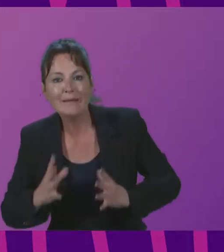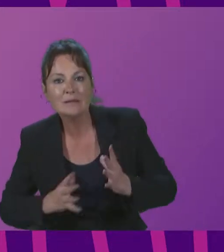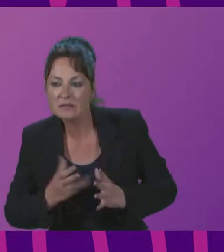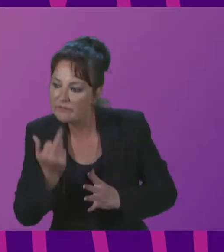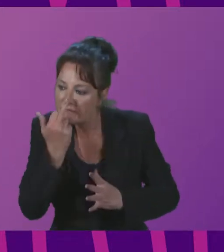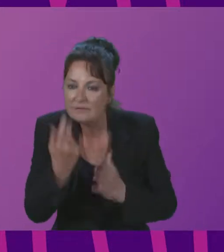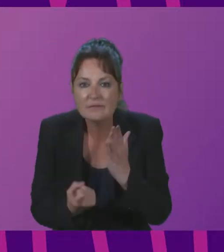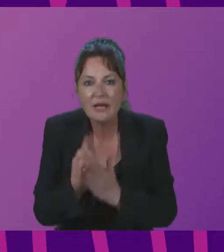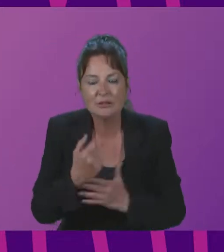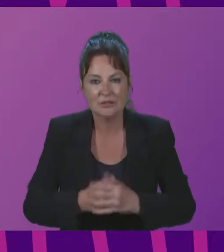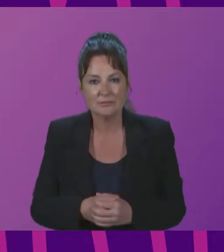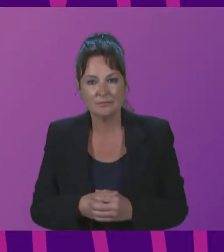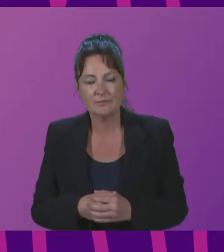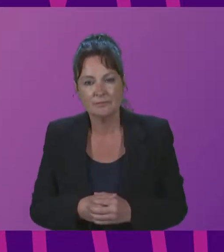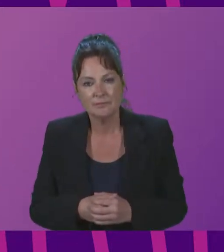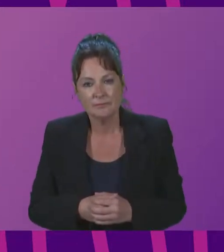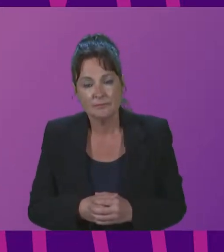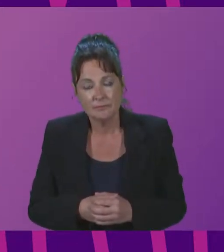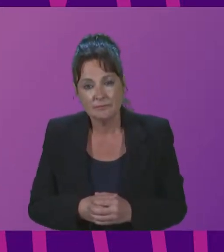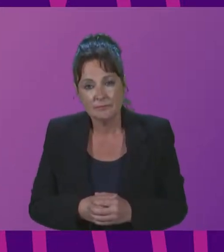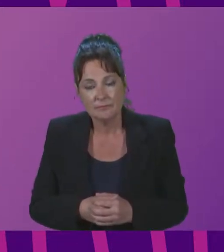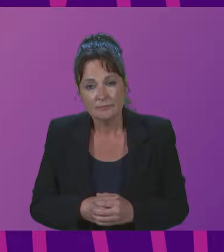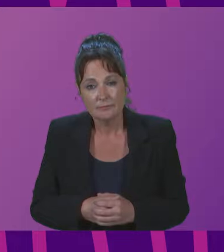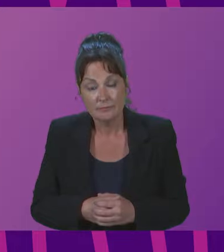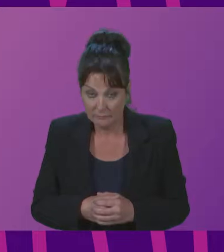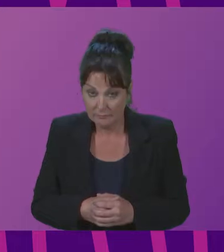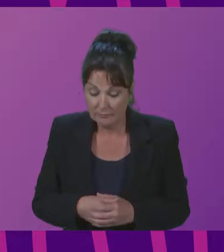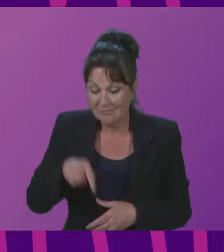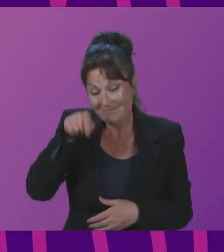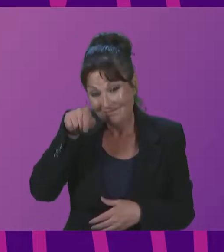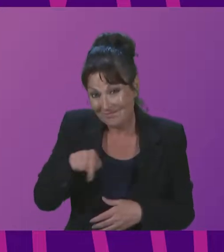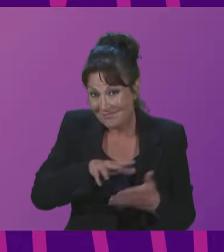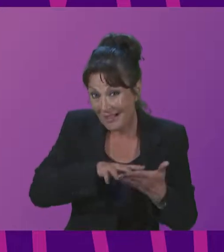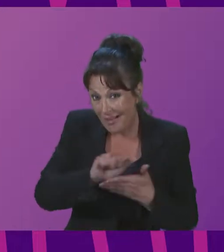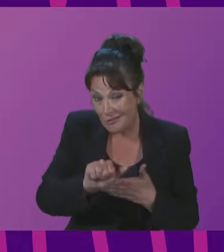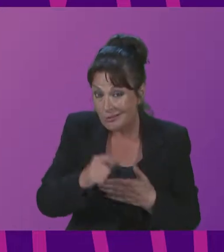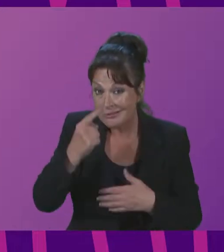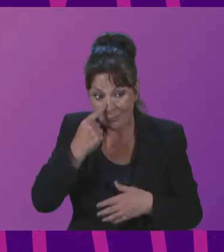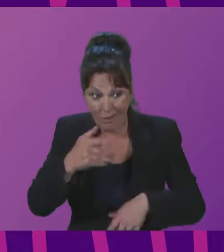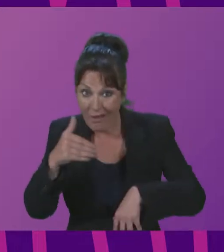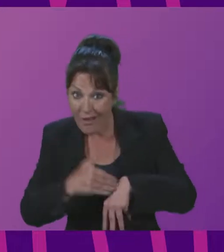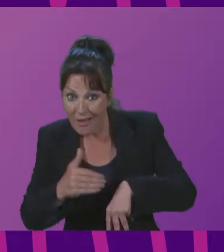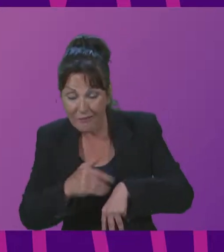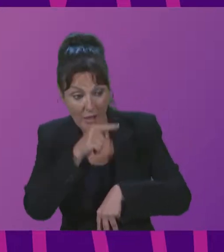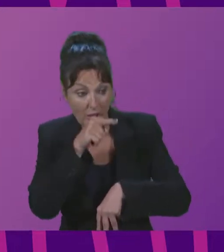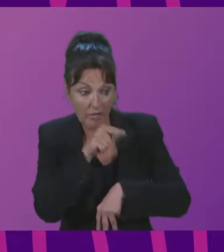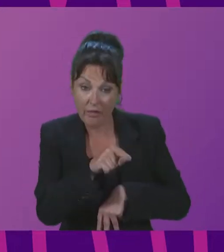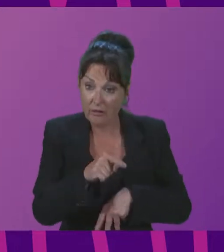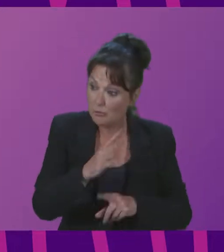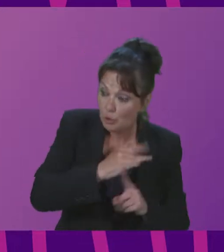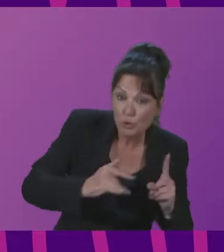This touches on a range of areas, including the socio-economic conditions of artists and cultural professionals,